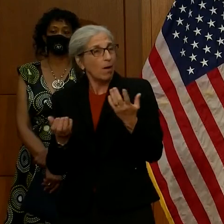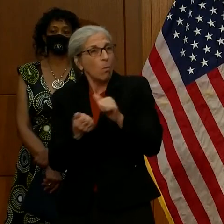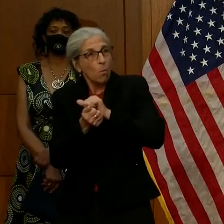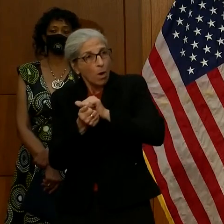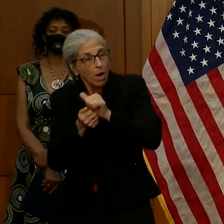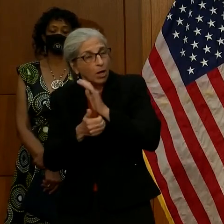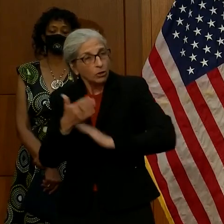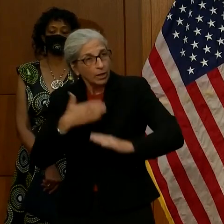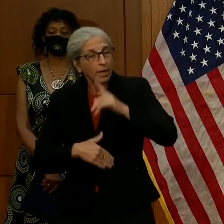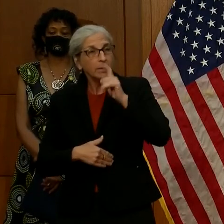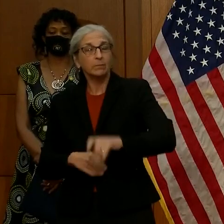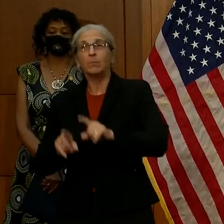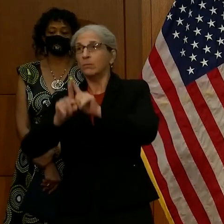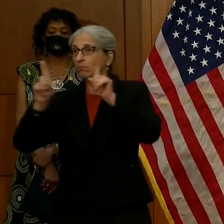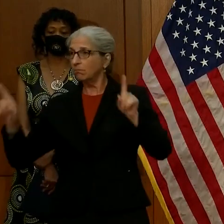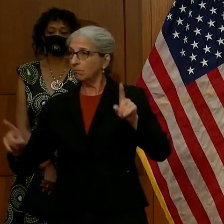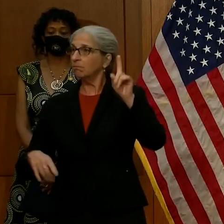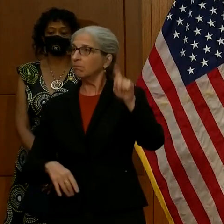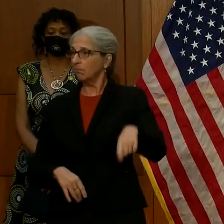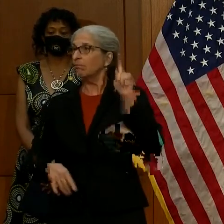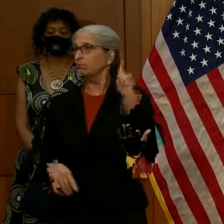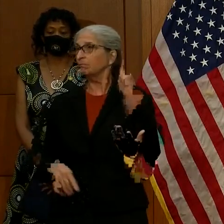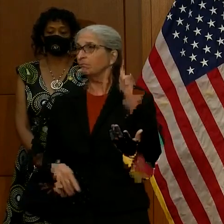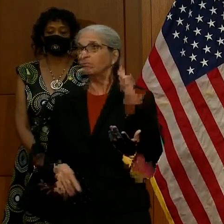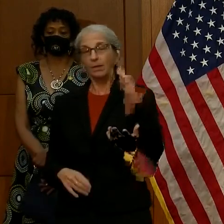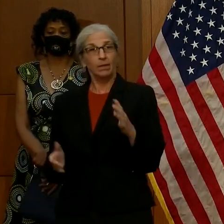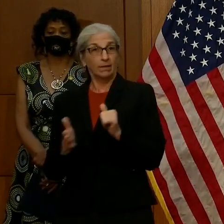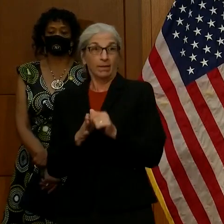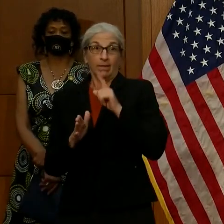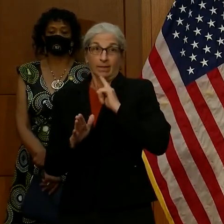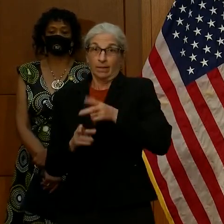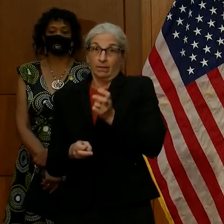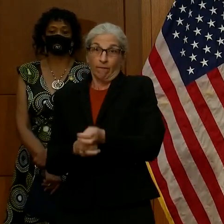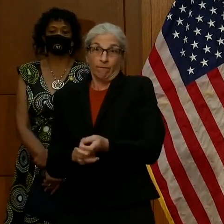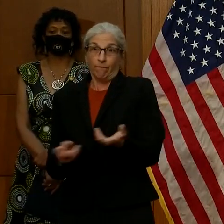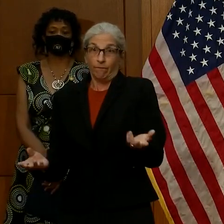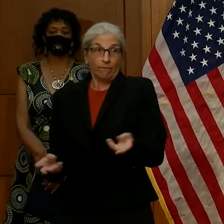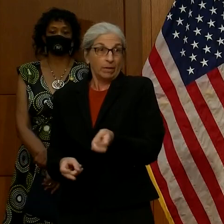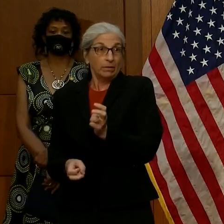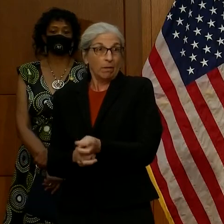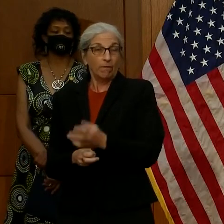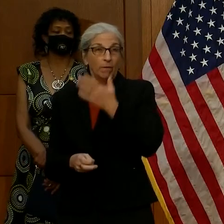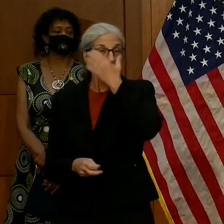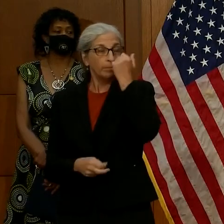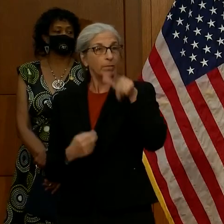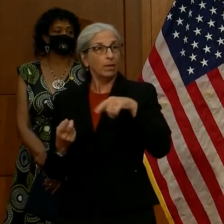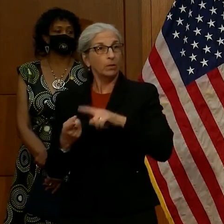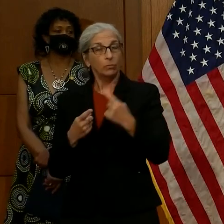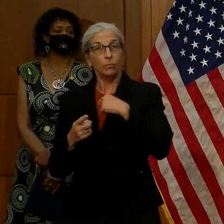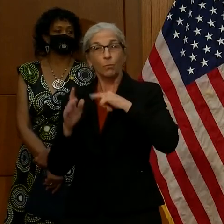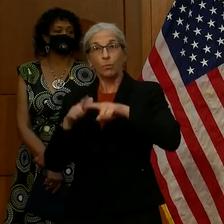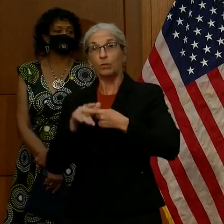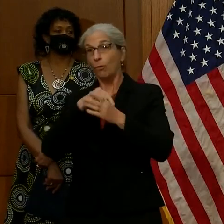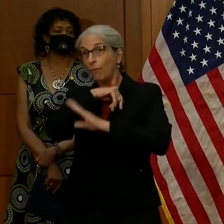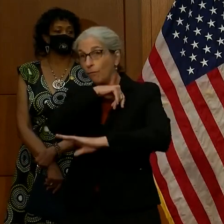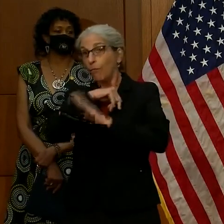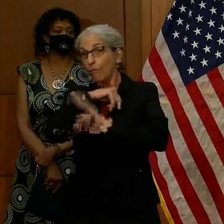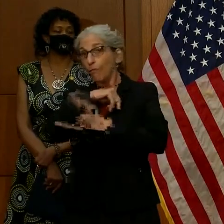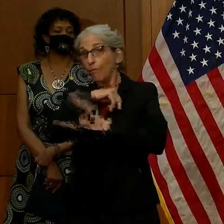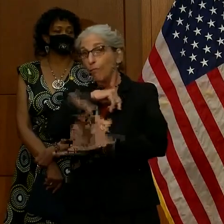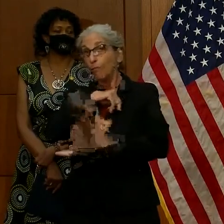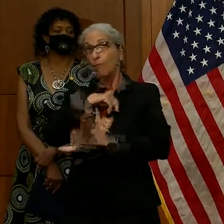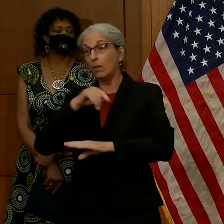washing, etc. You know, we've got a real challenge on our hands because not only as we go into the fall months is